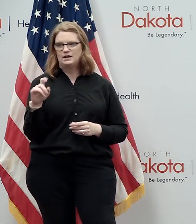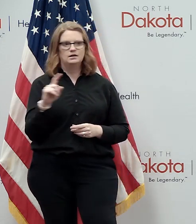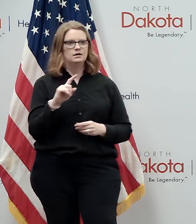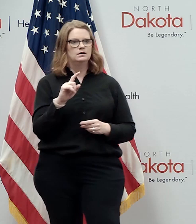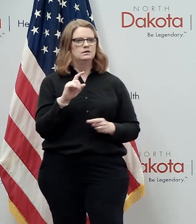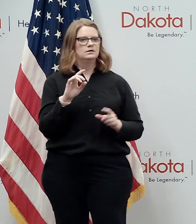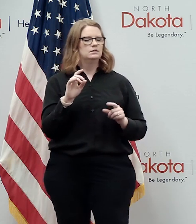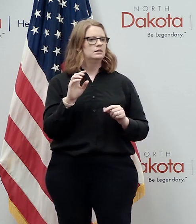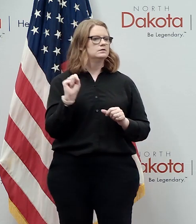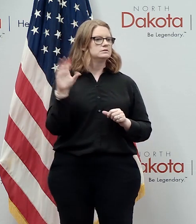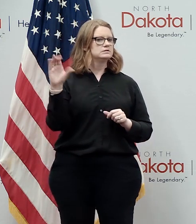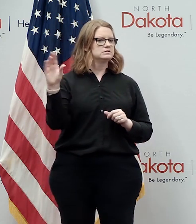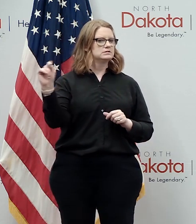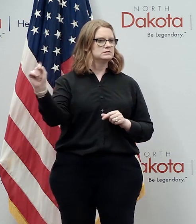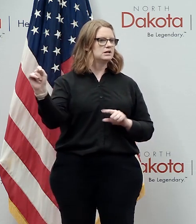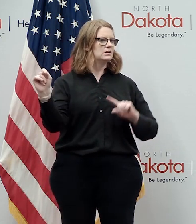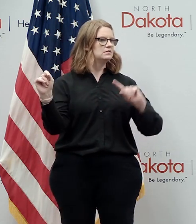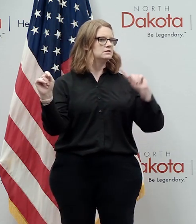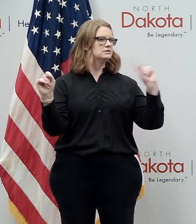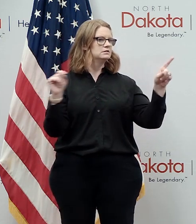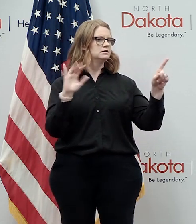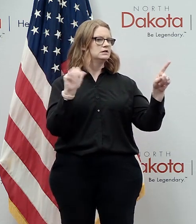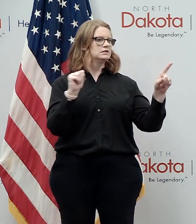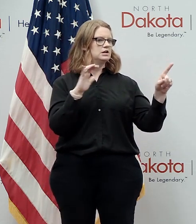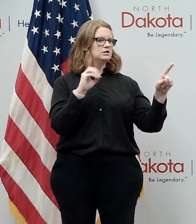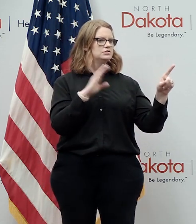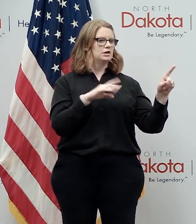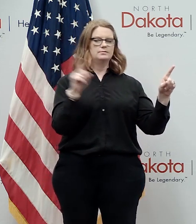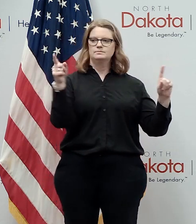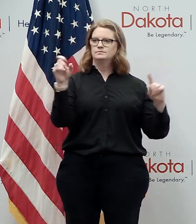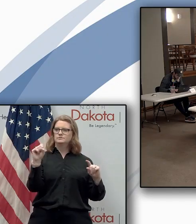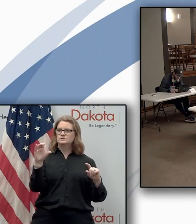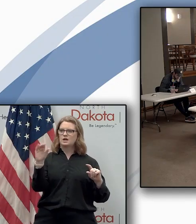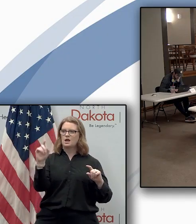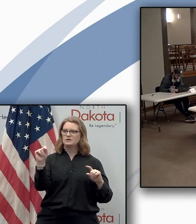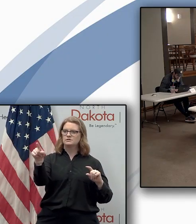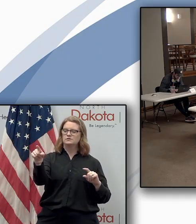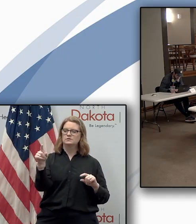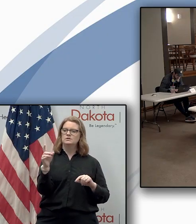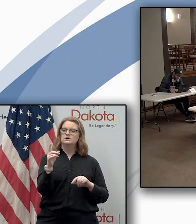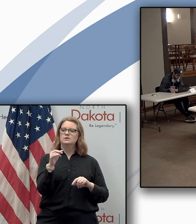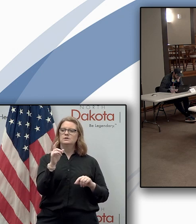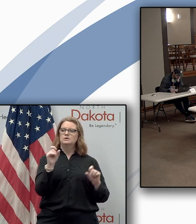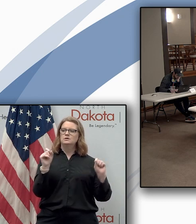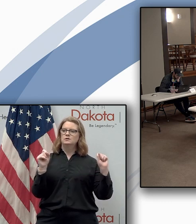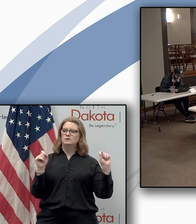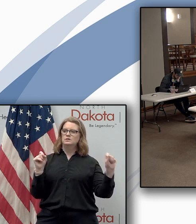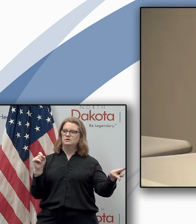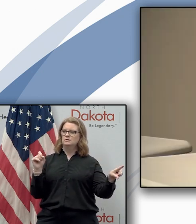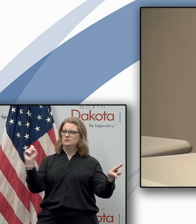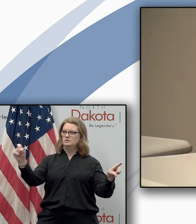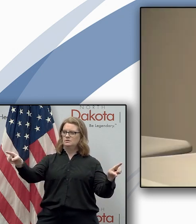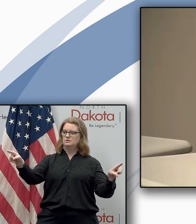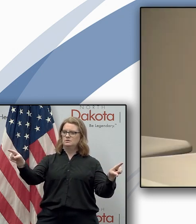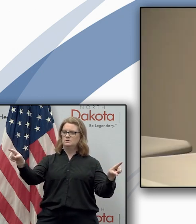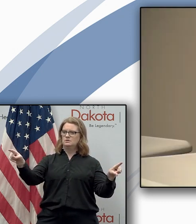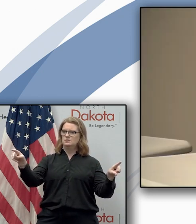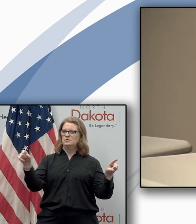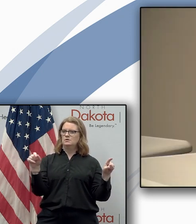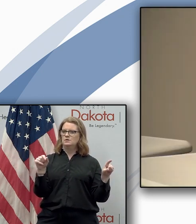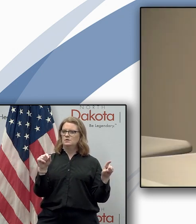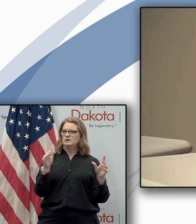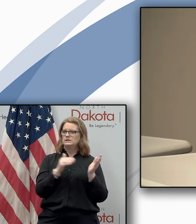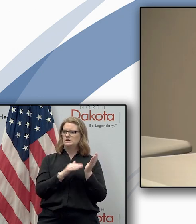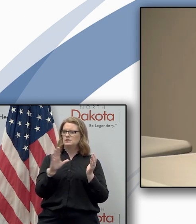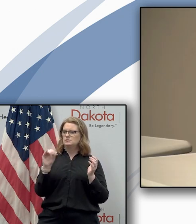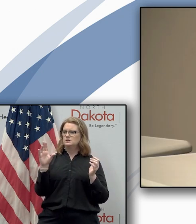uh i think it was scott it was not scott and then jacob so a question for you and then a follow-up for dr connell uh as well in just